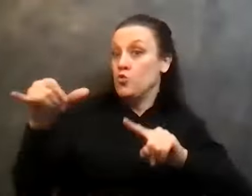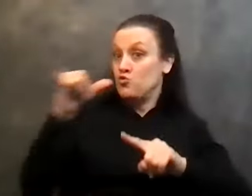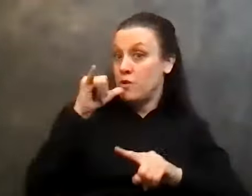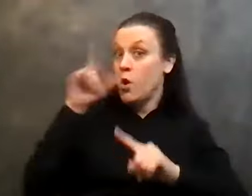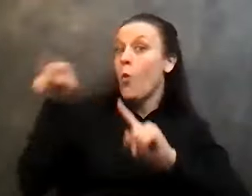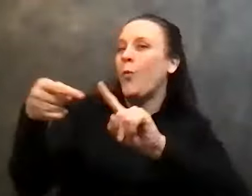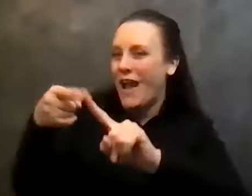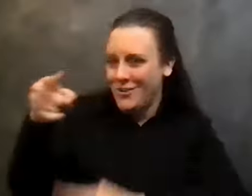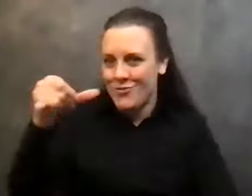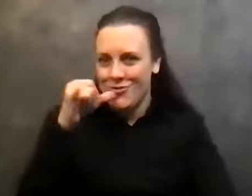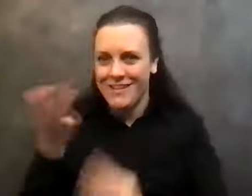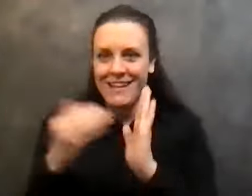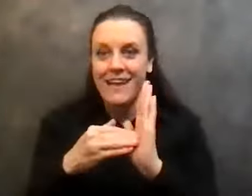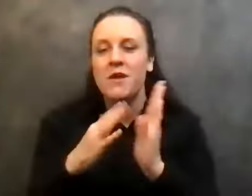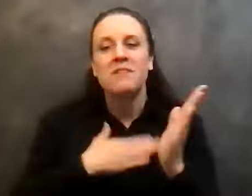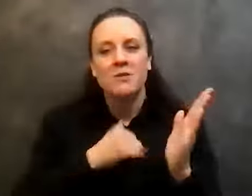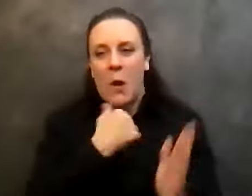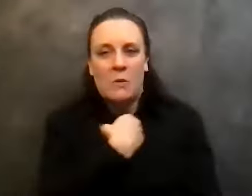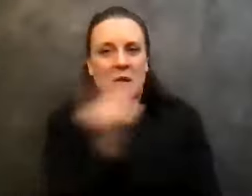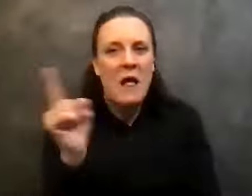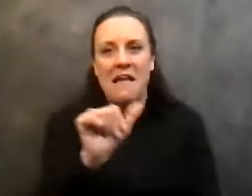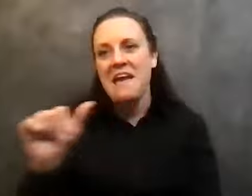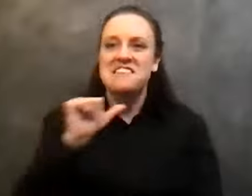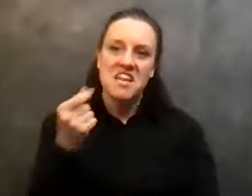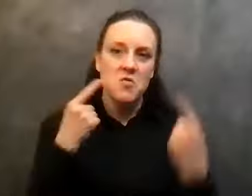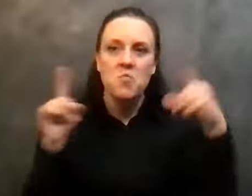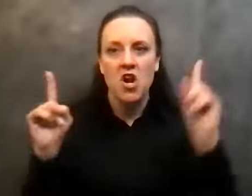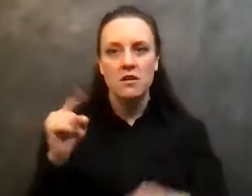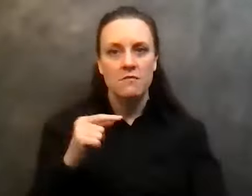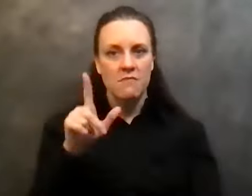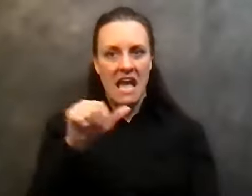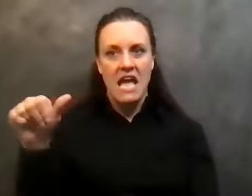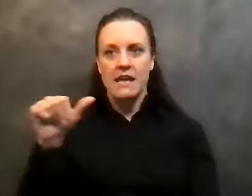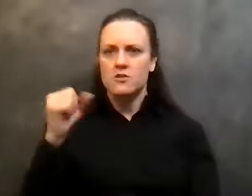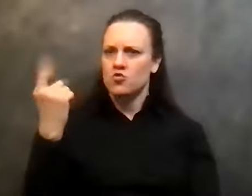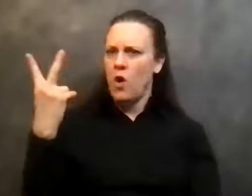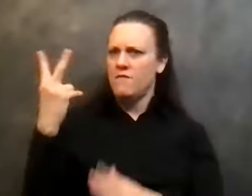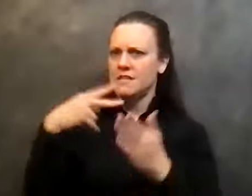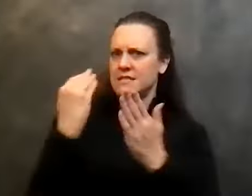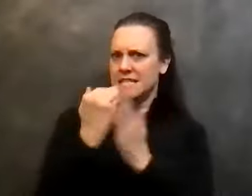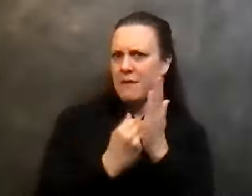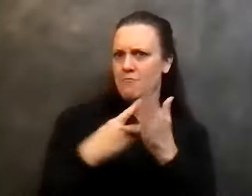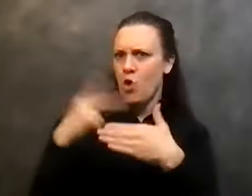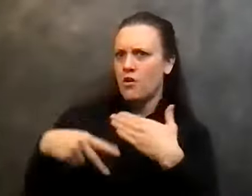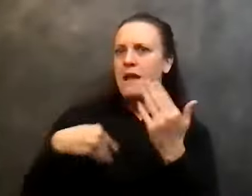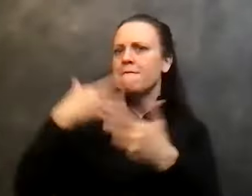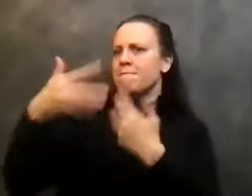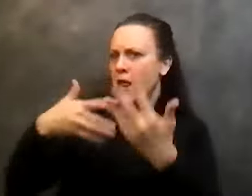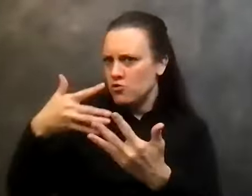please don't tell anybody that AA didn't work because AA is a 12 step program and a fellowship. And if you're not